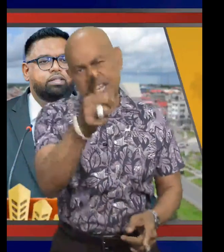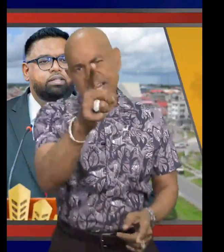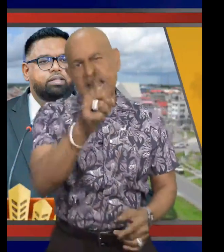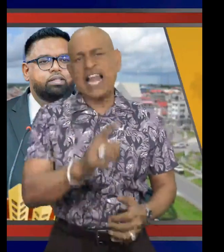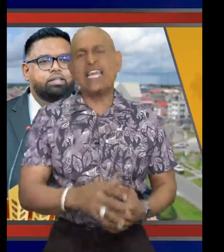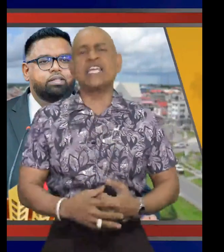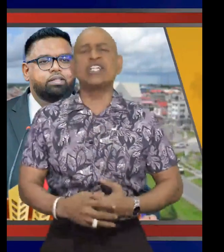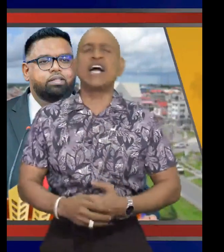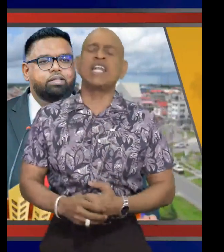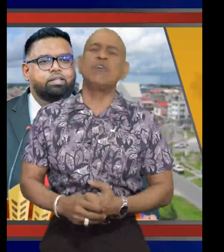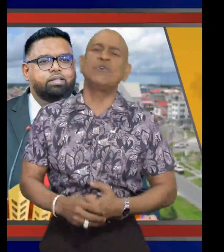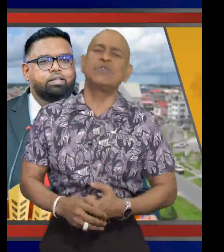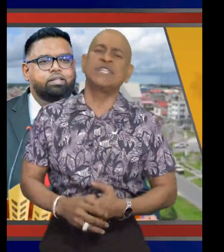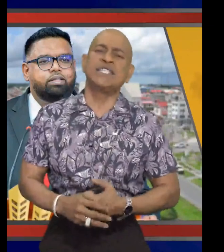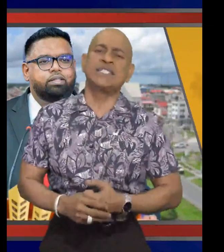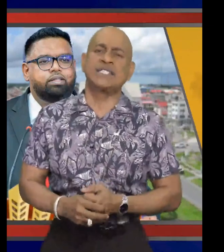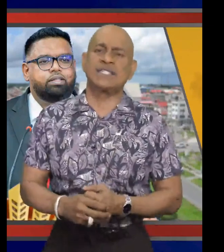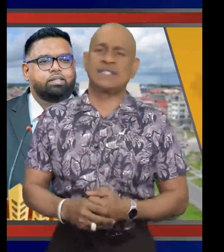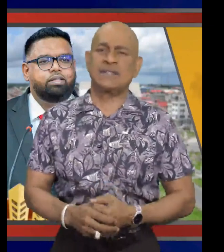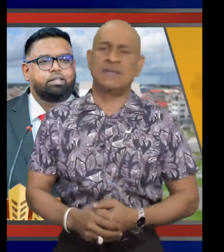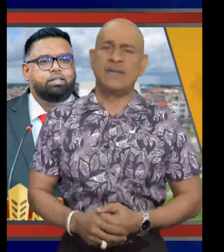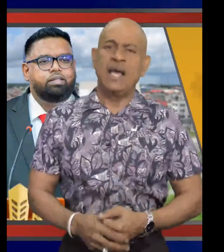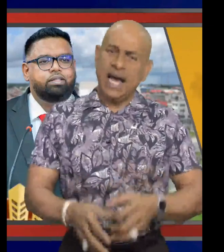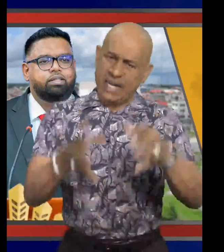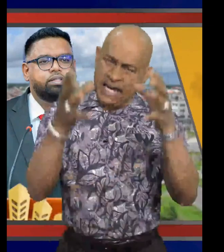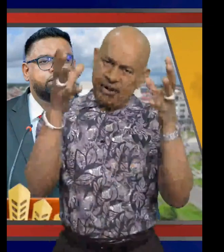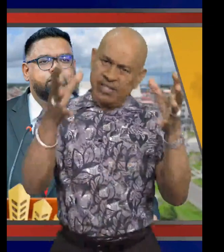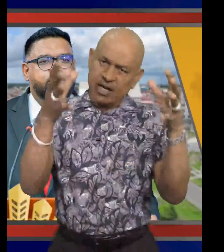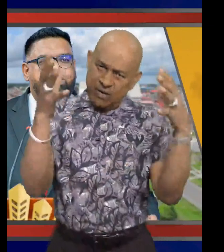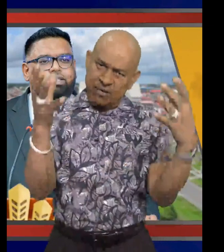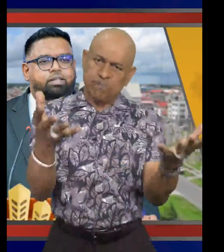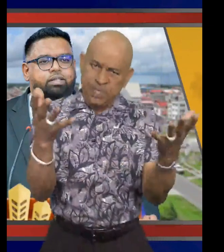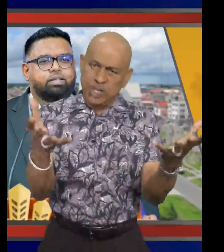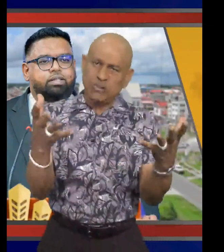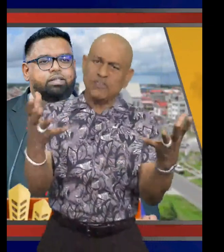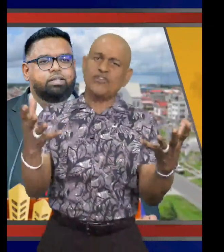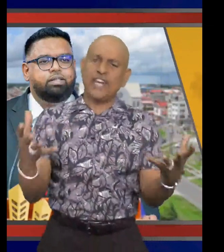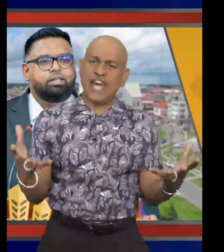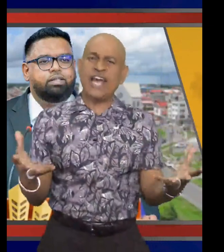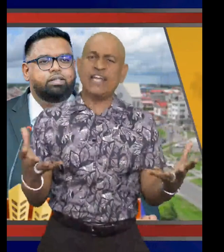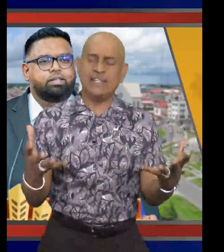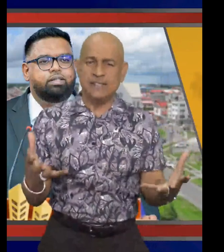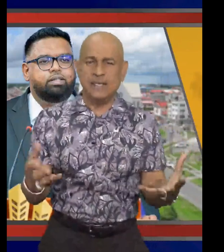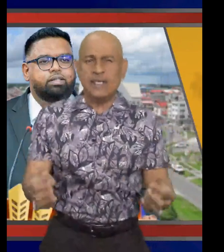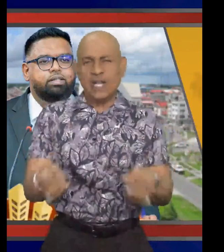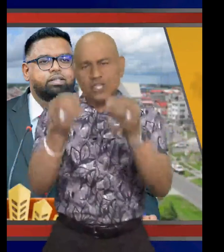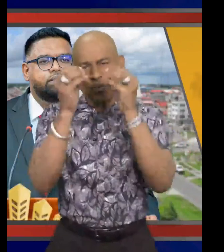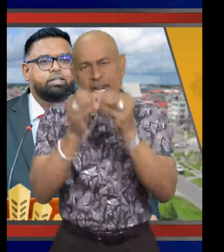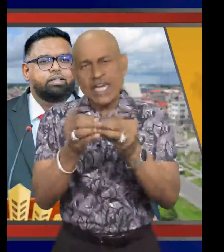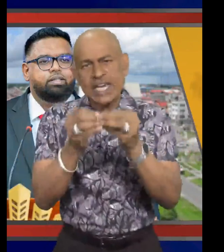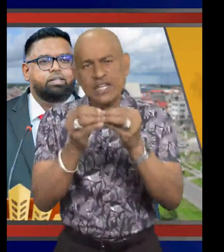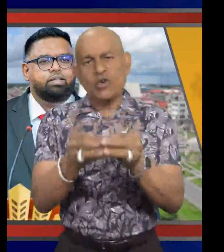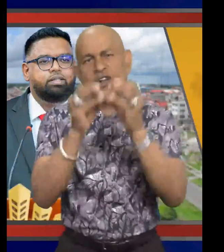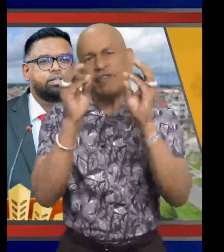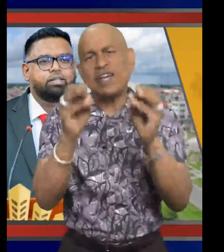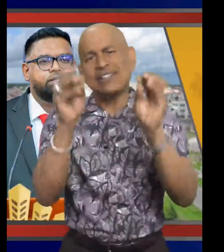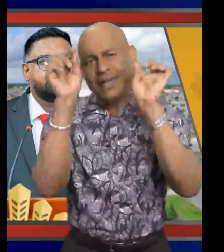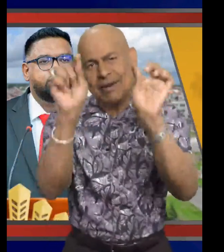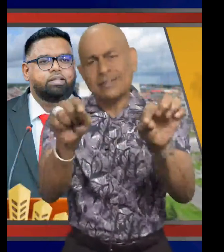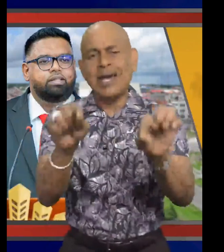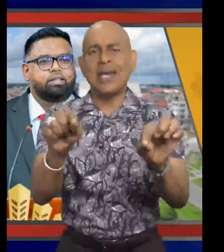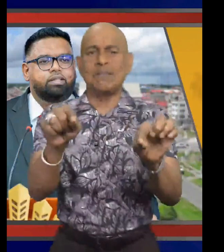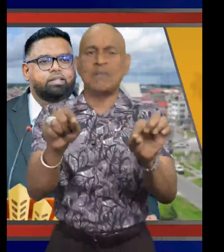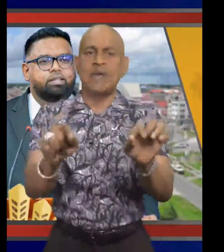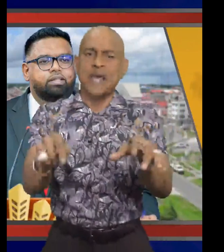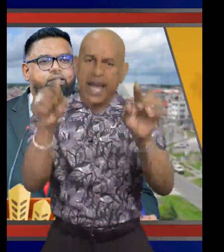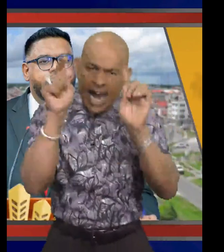President Ali and Jack Dale knows this. And here is a company out of Trinidad that is willing to invest